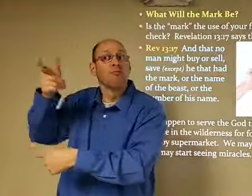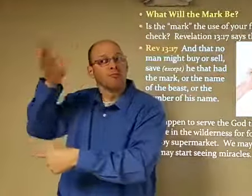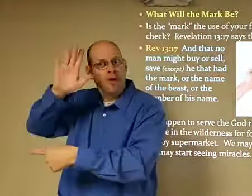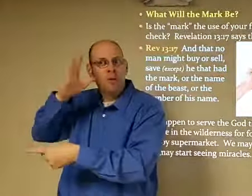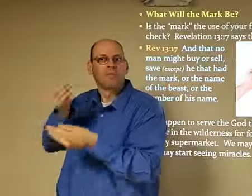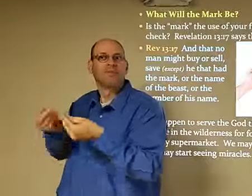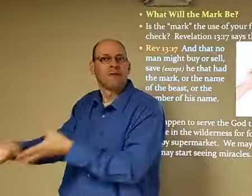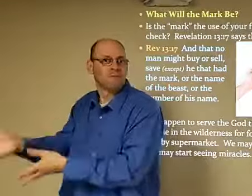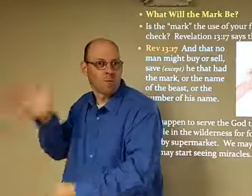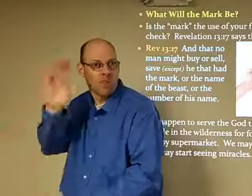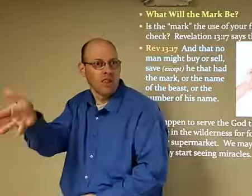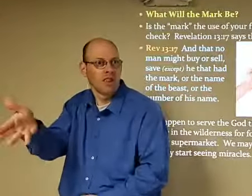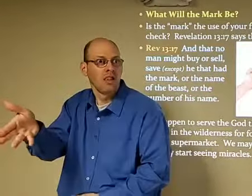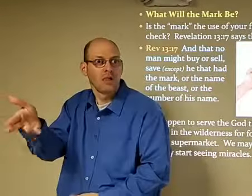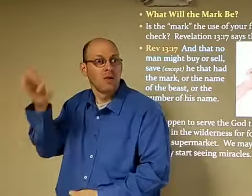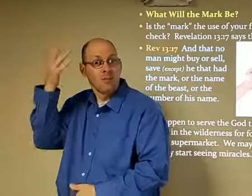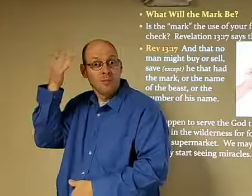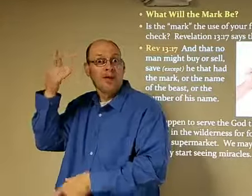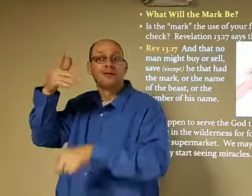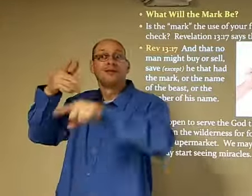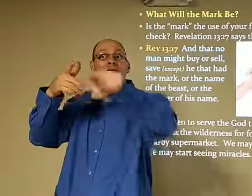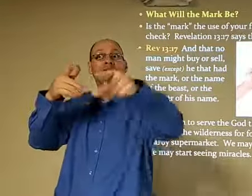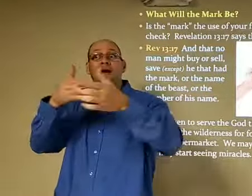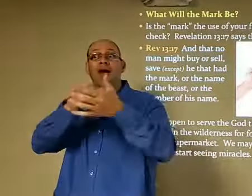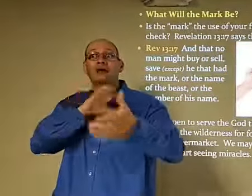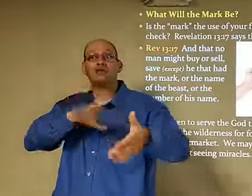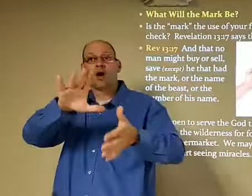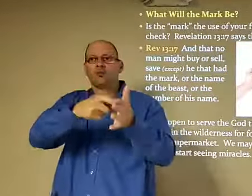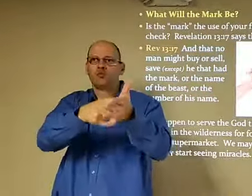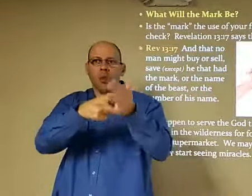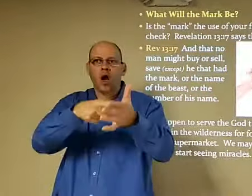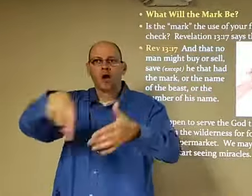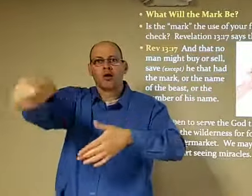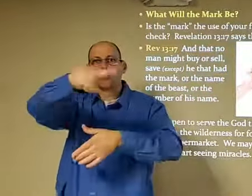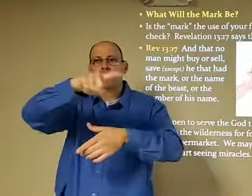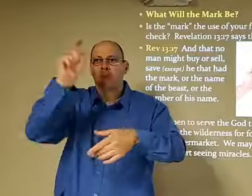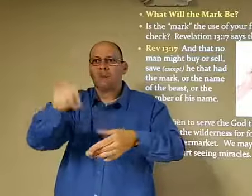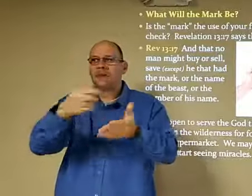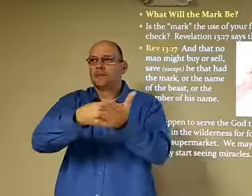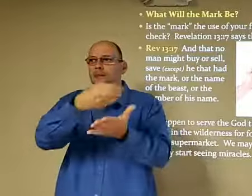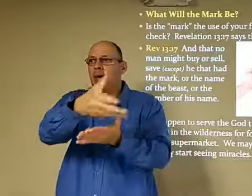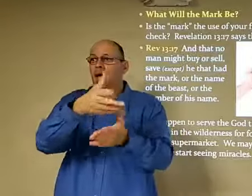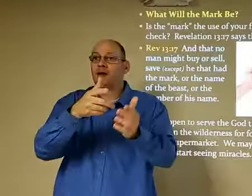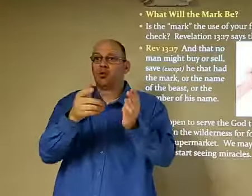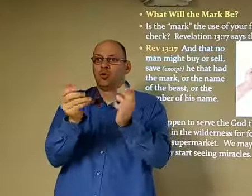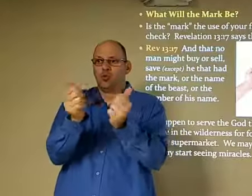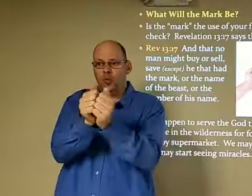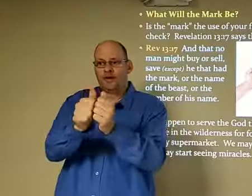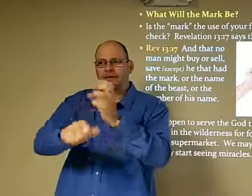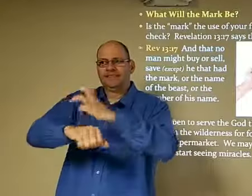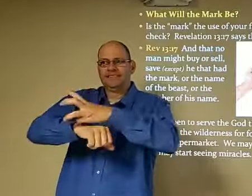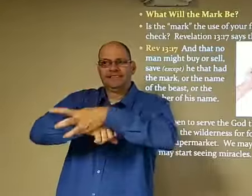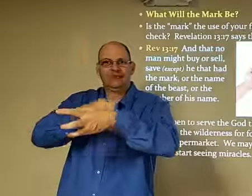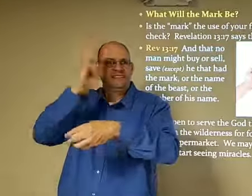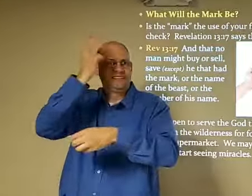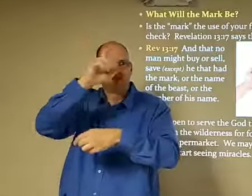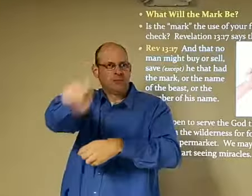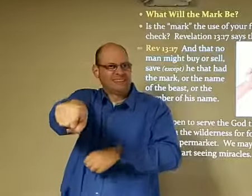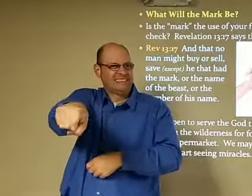worship the Antichrist God will provide for them but the Antichrist will require them